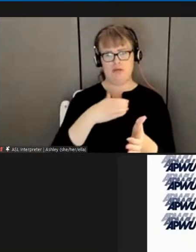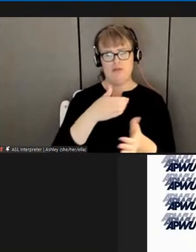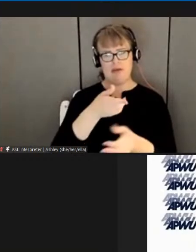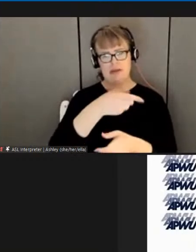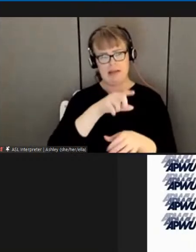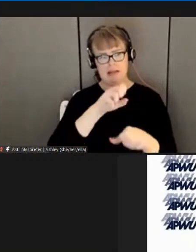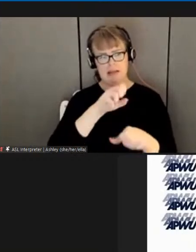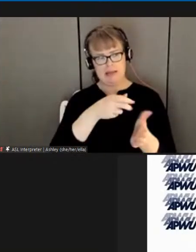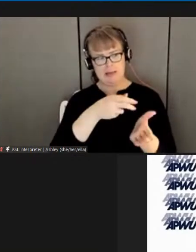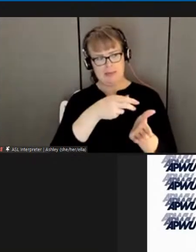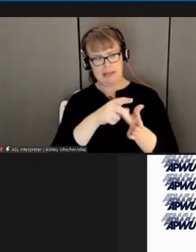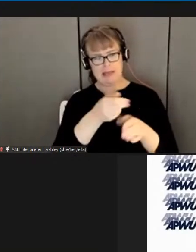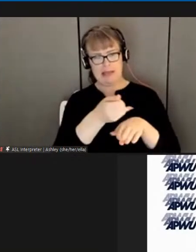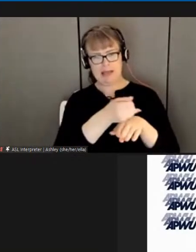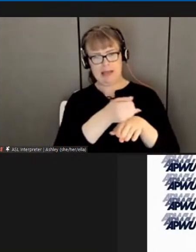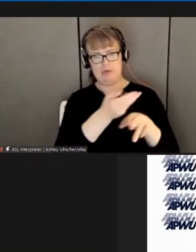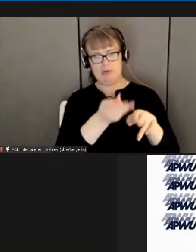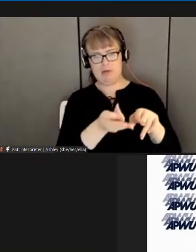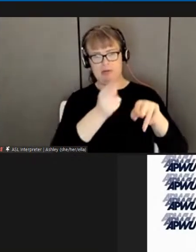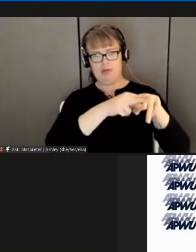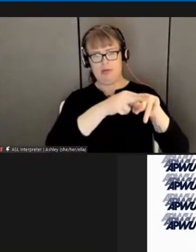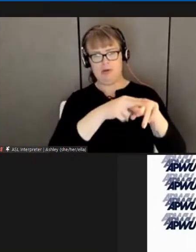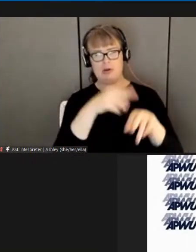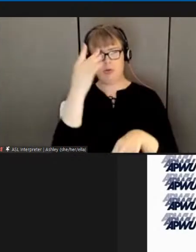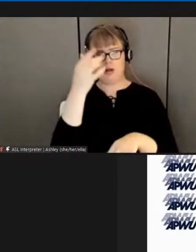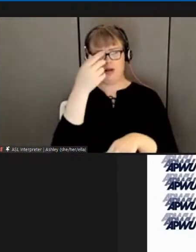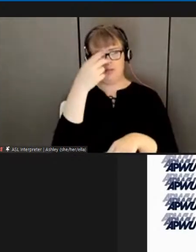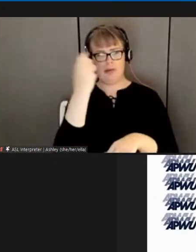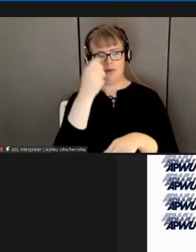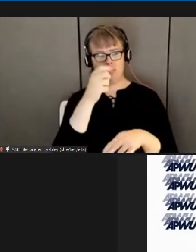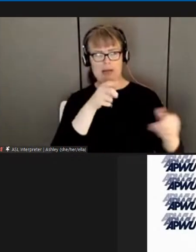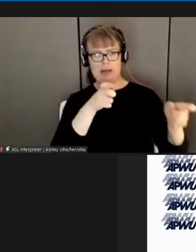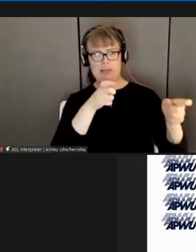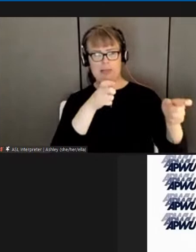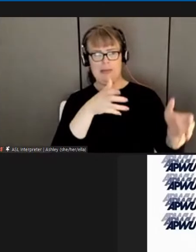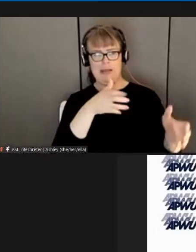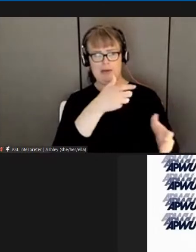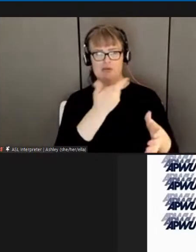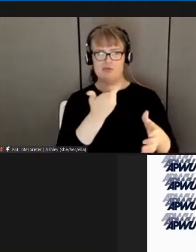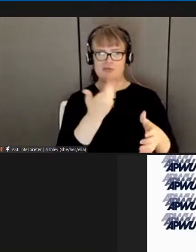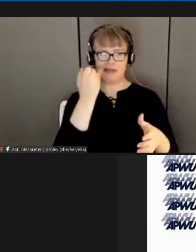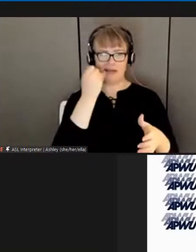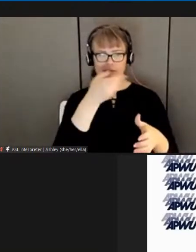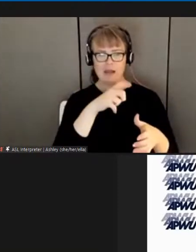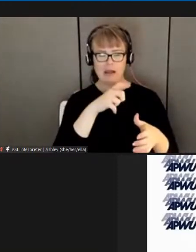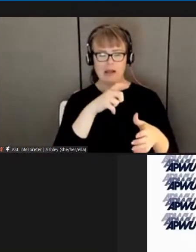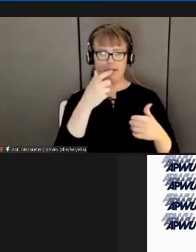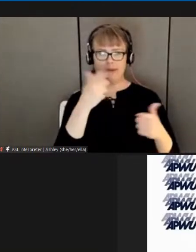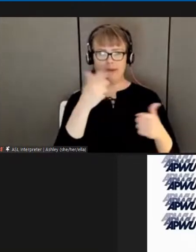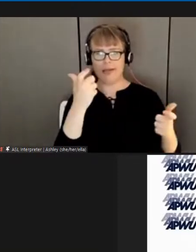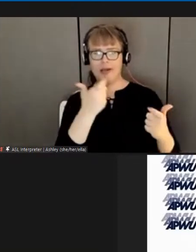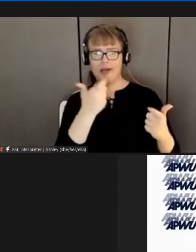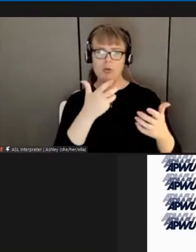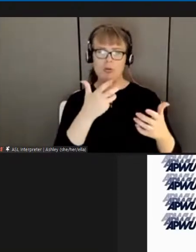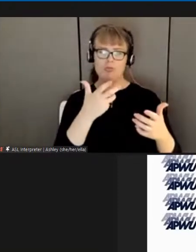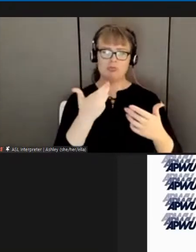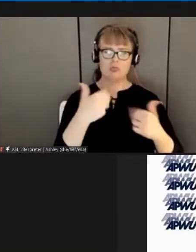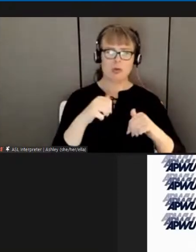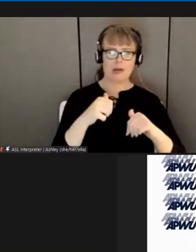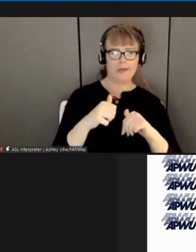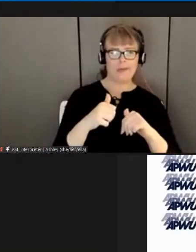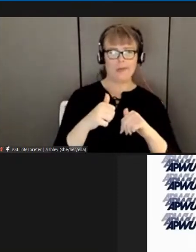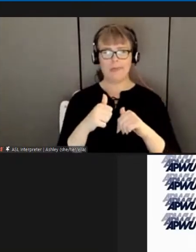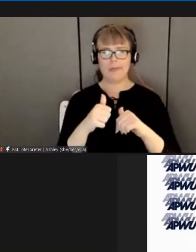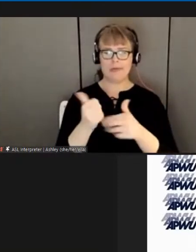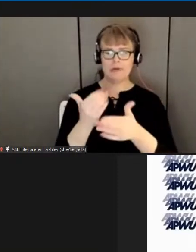is clear that the management representative is stalling the process? Can we negotiate anything that can help